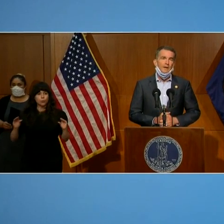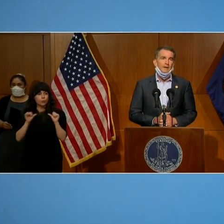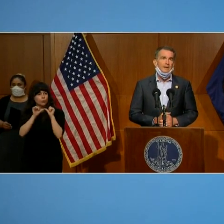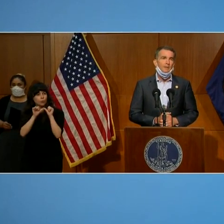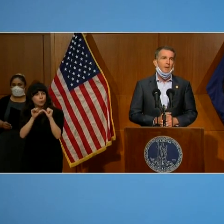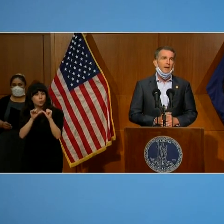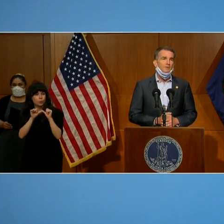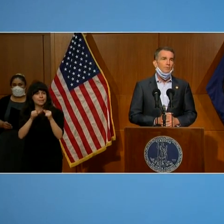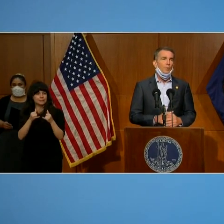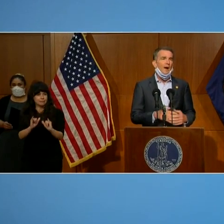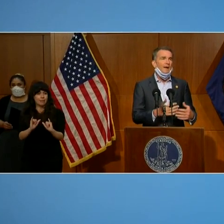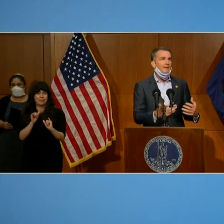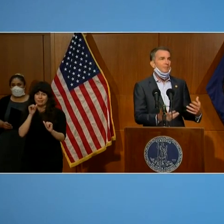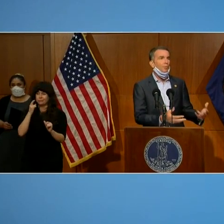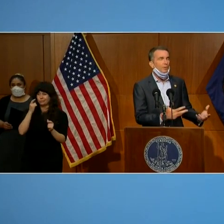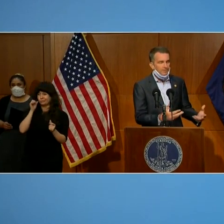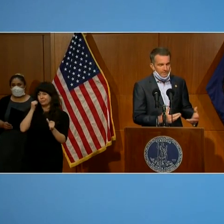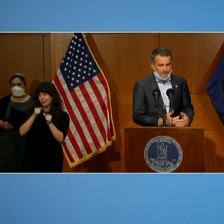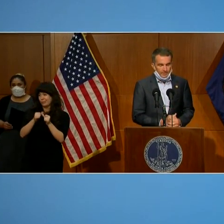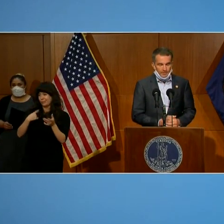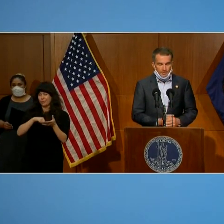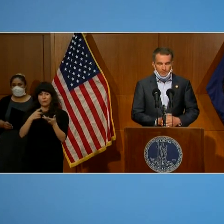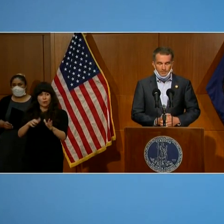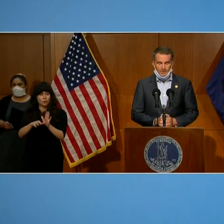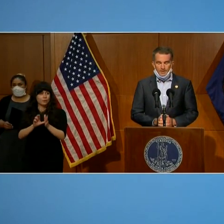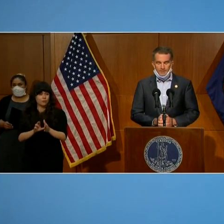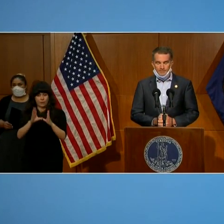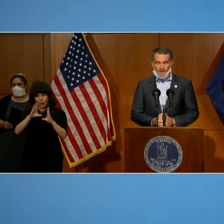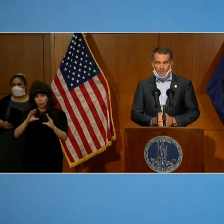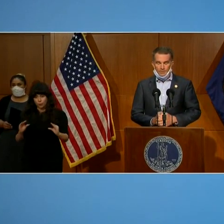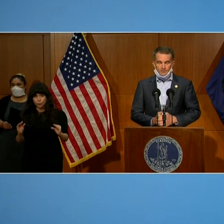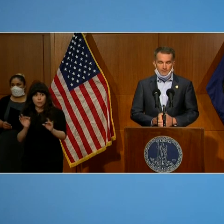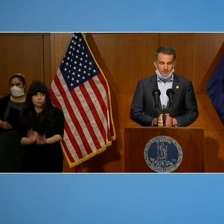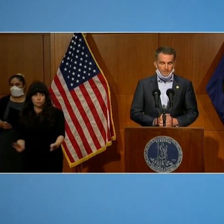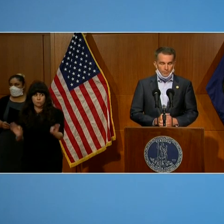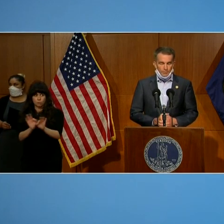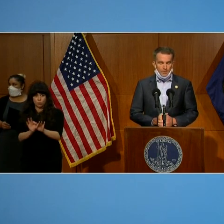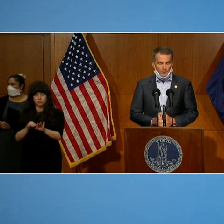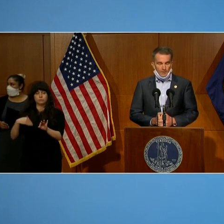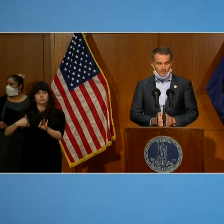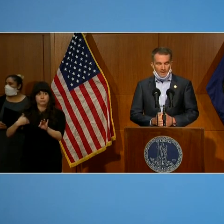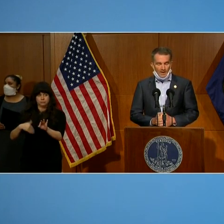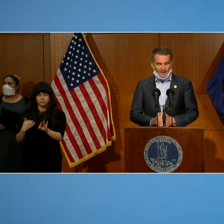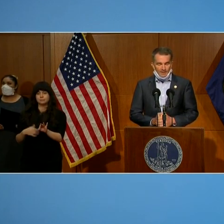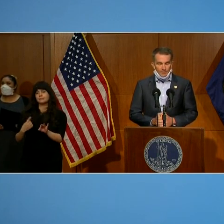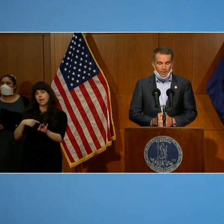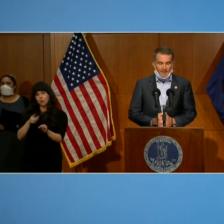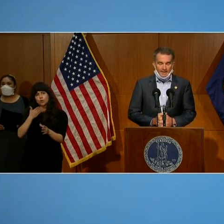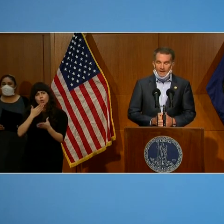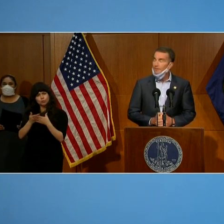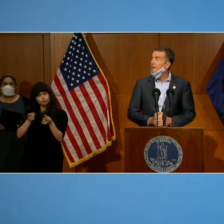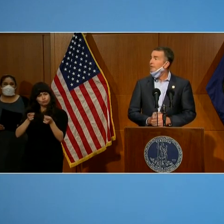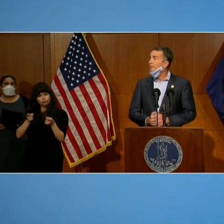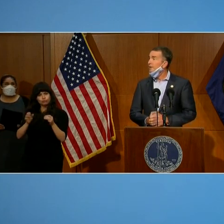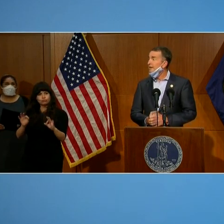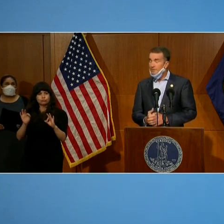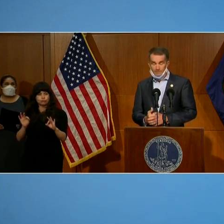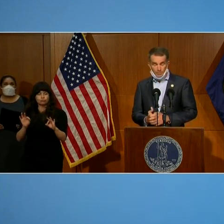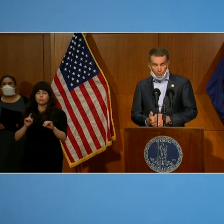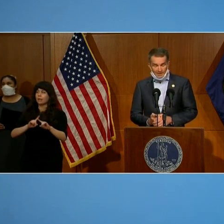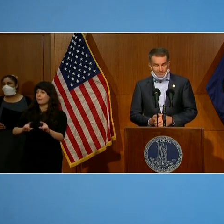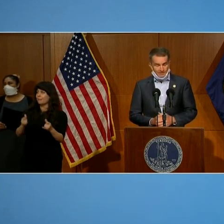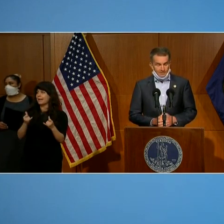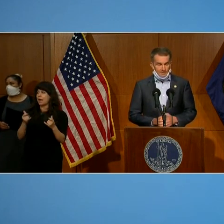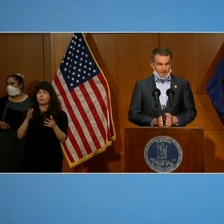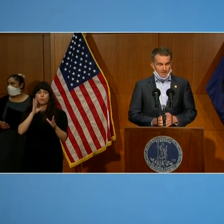reviewed that in the past of why the importance of keeping the curve flat was where it was. Now I'd like to break it down for each